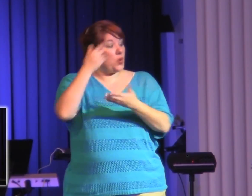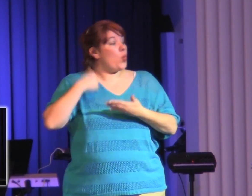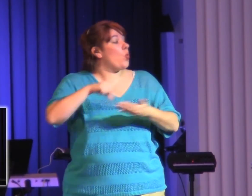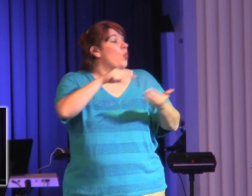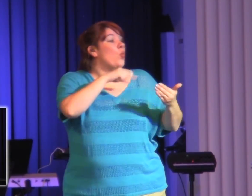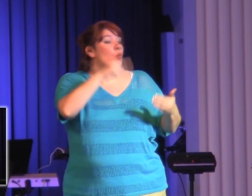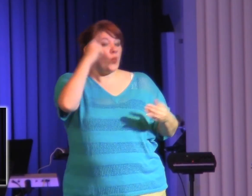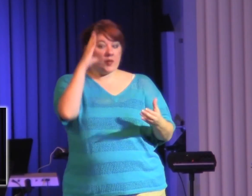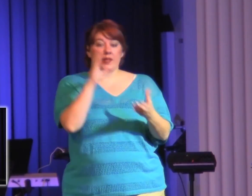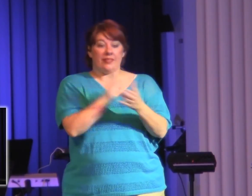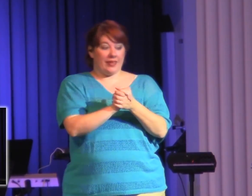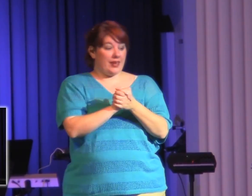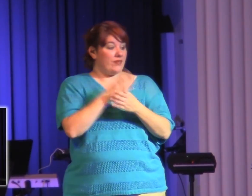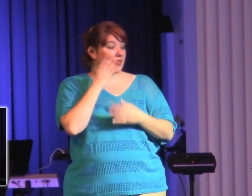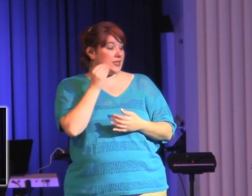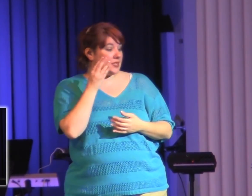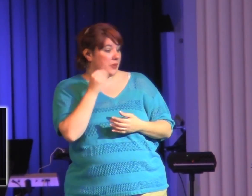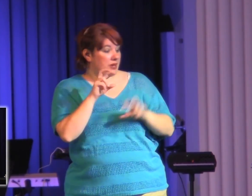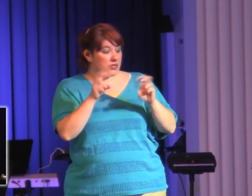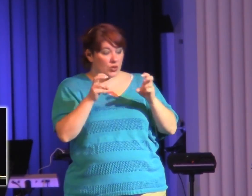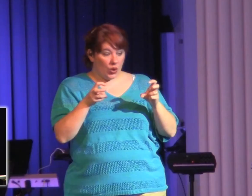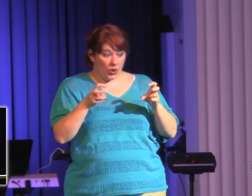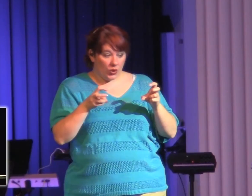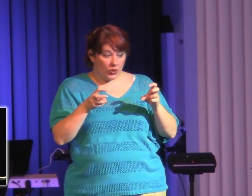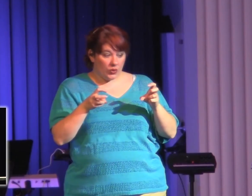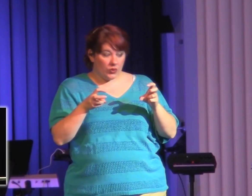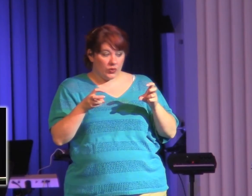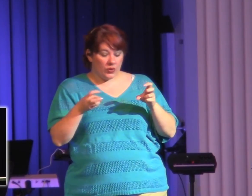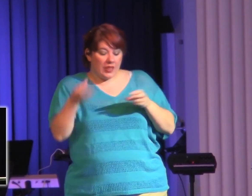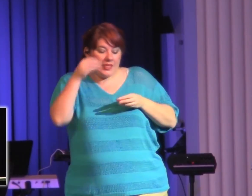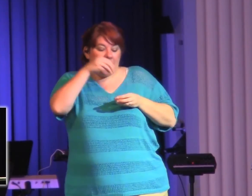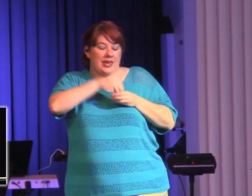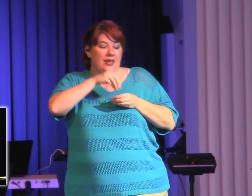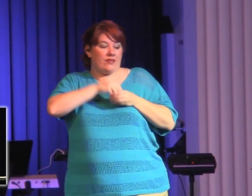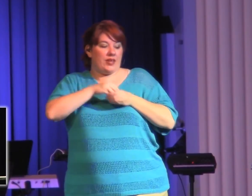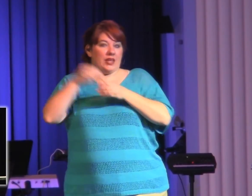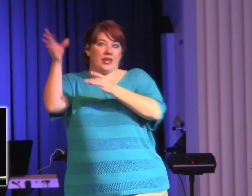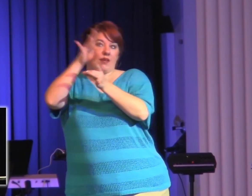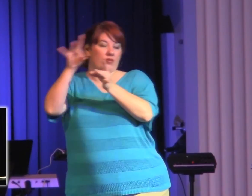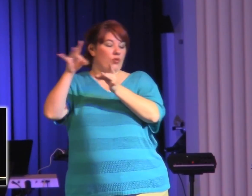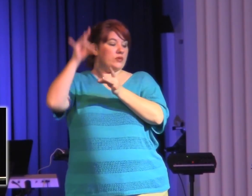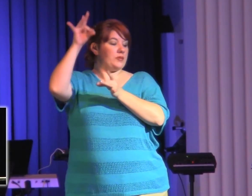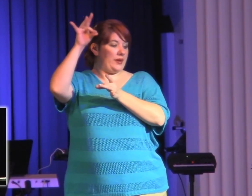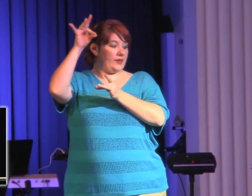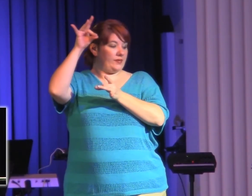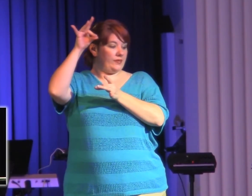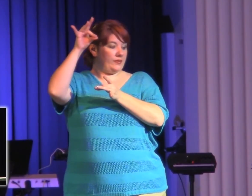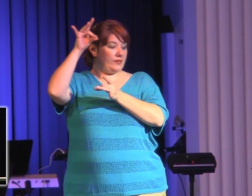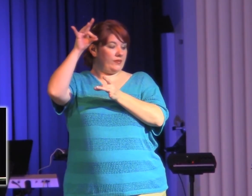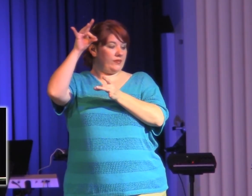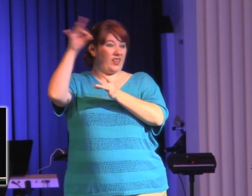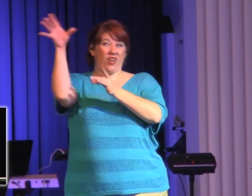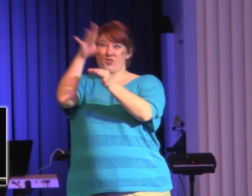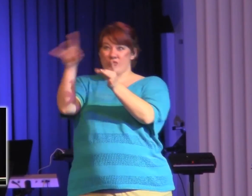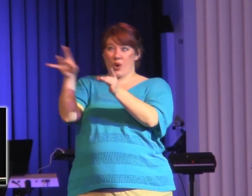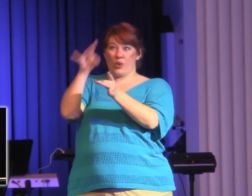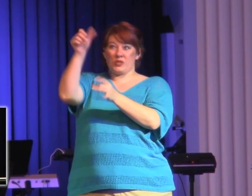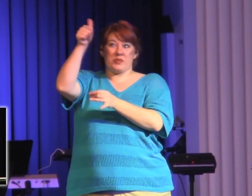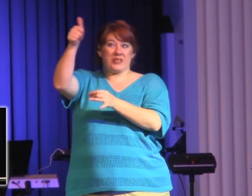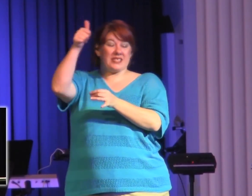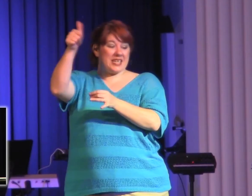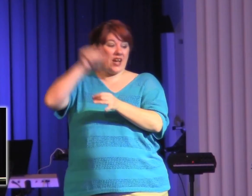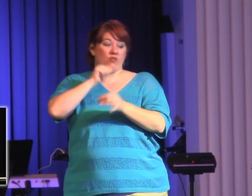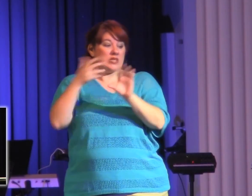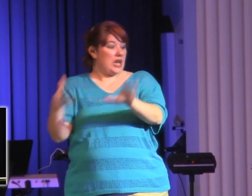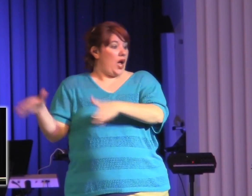called the infilling of the Holy Spirit. I don't believe the Holy Spirit was poured out just so that we could, you know, trip some Baptist churches